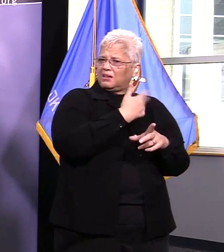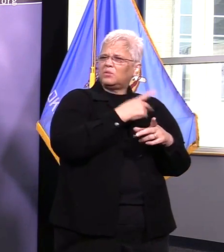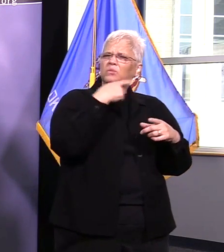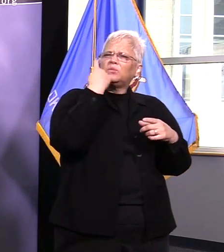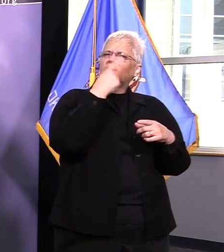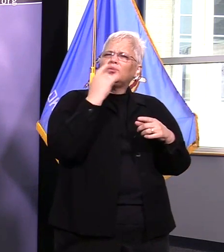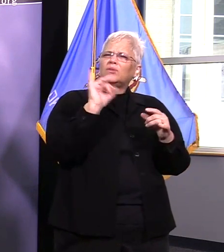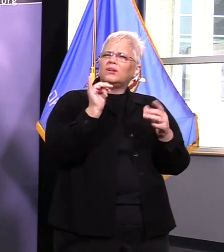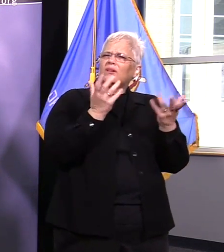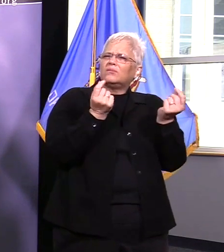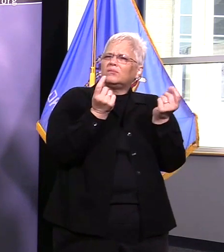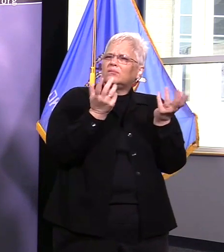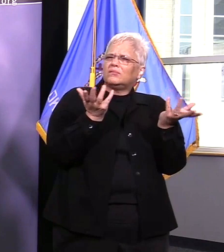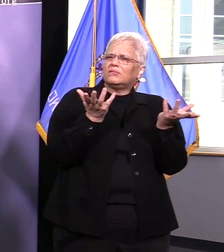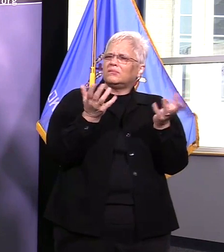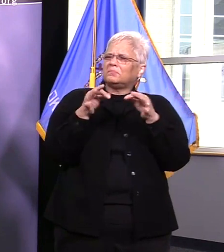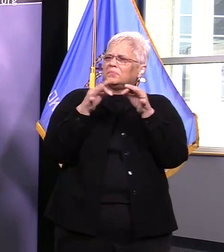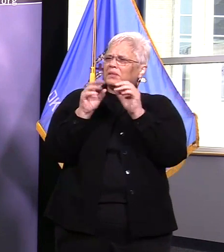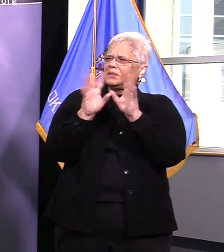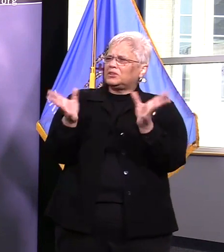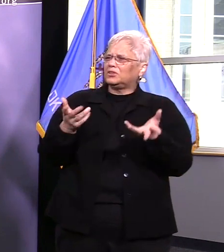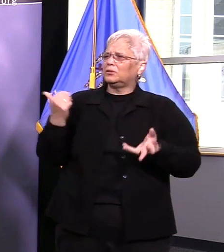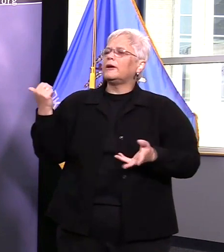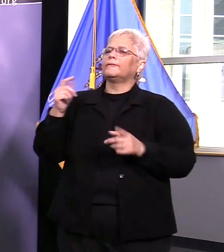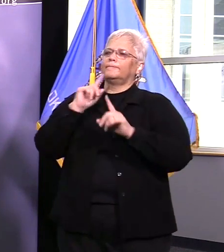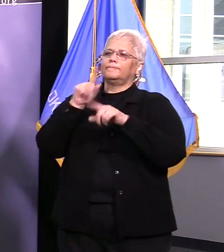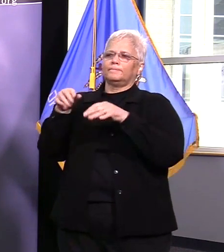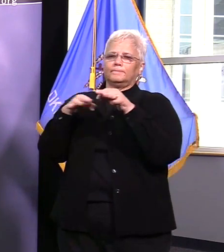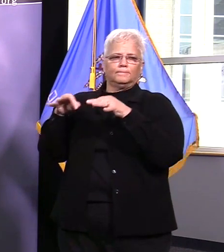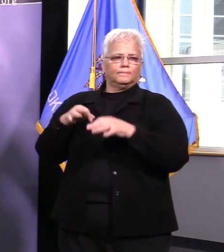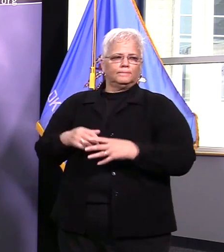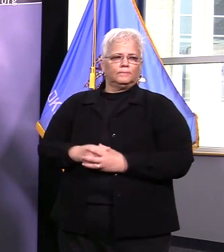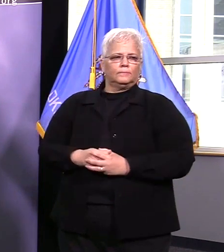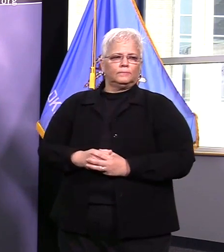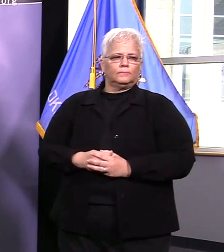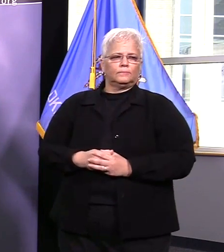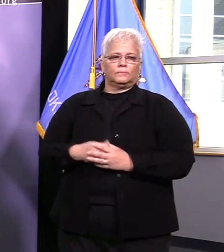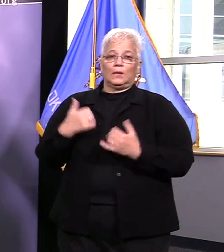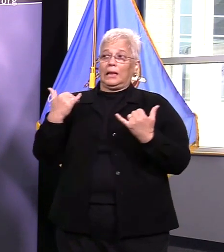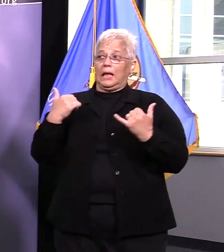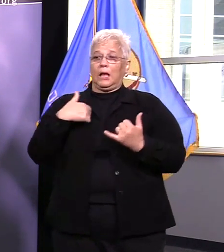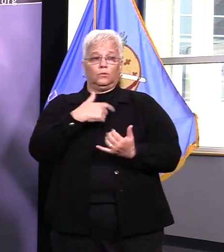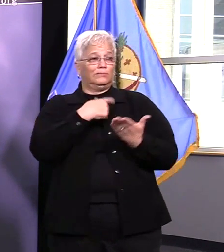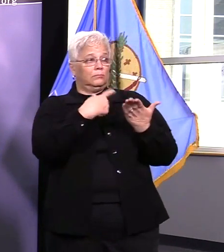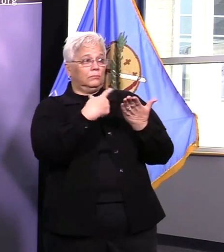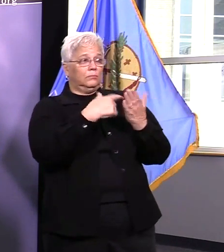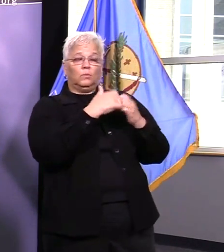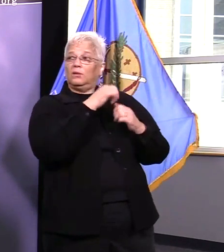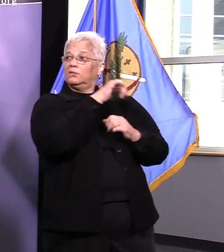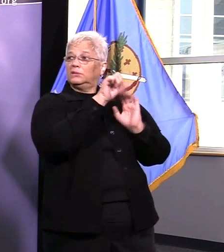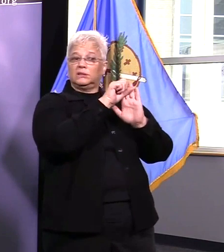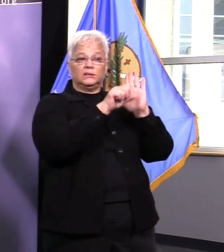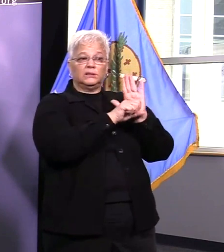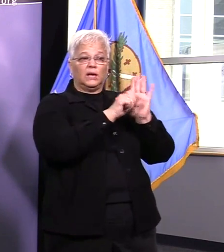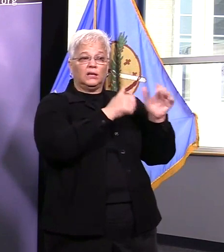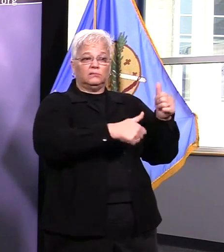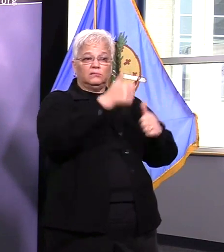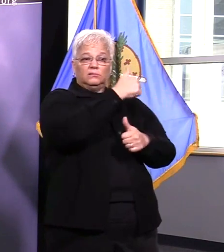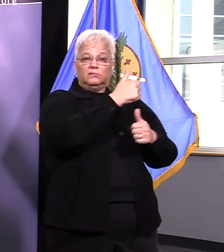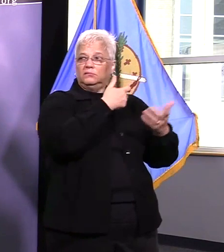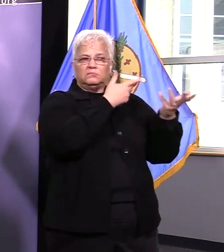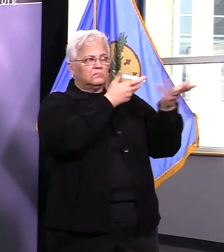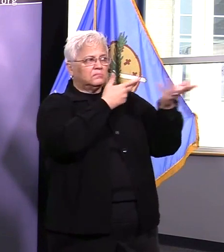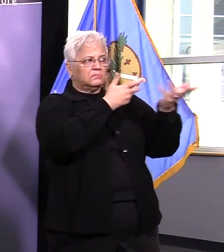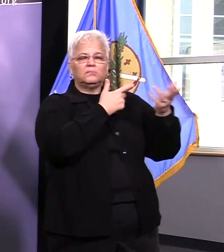working with the state and federal officials to determine that type of planning we have had the army corps of engineers